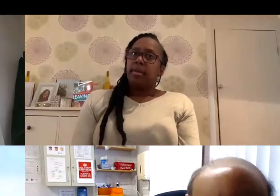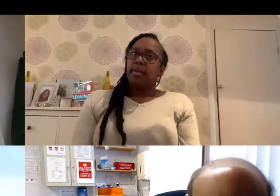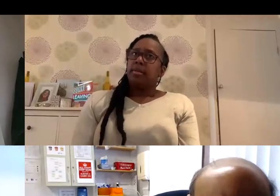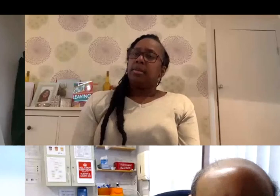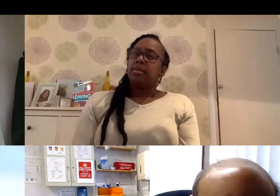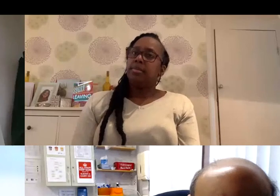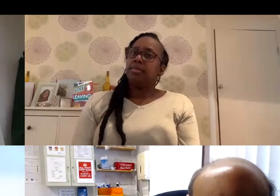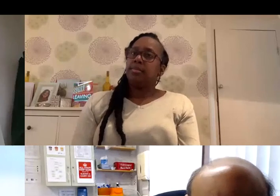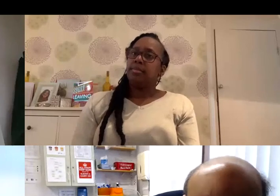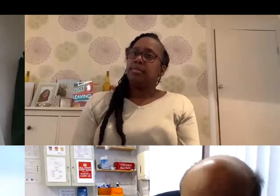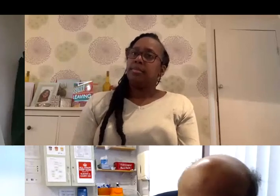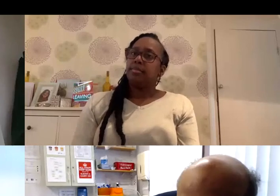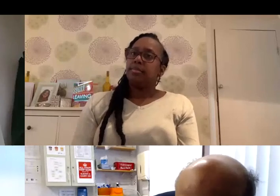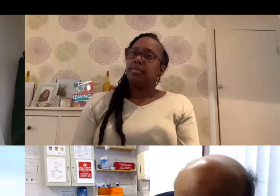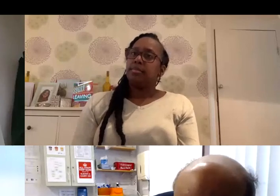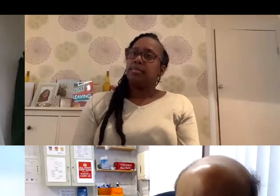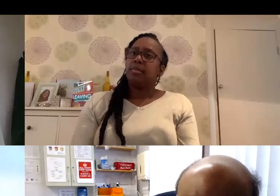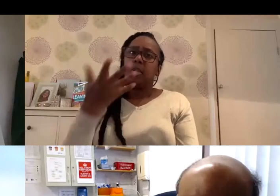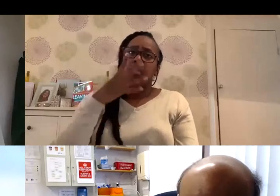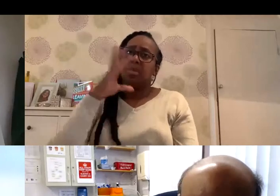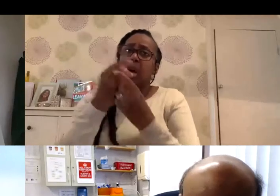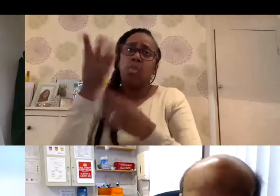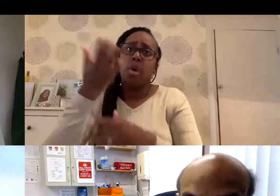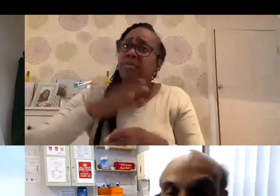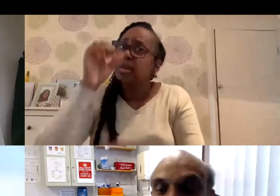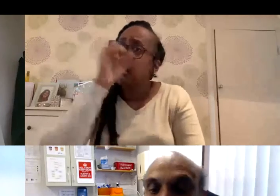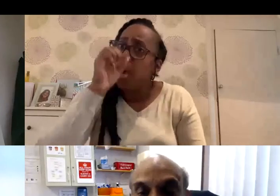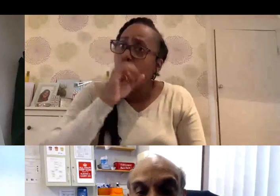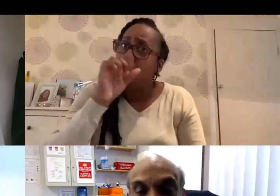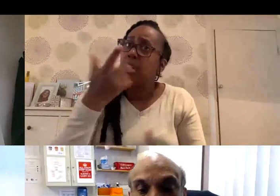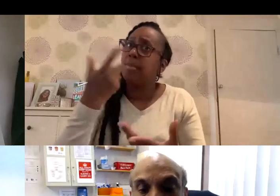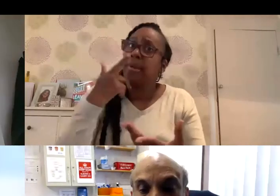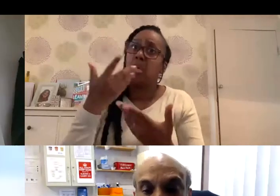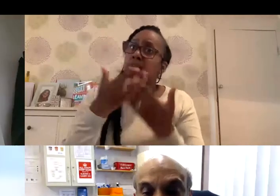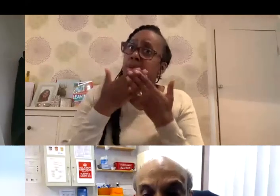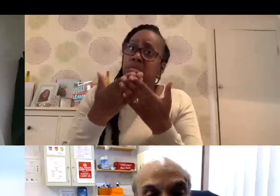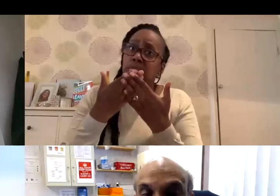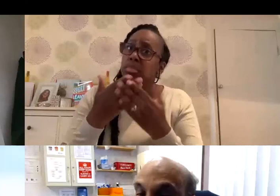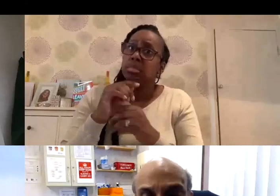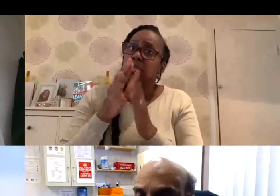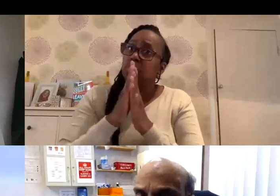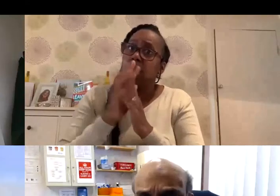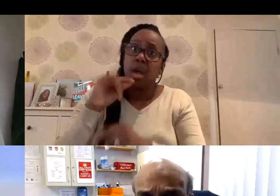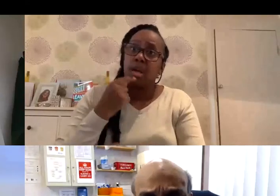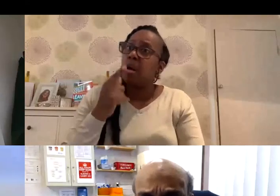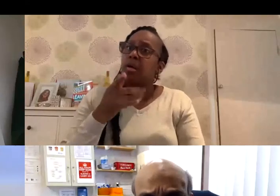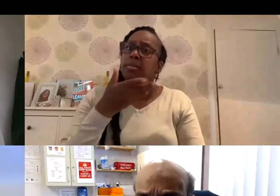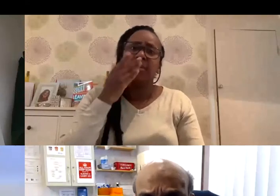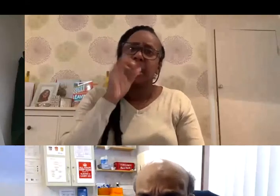have, uh, sort of pork products in them because of, um, religious reasons. Is there, is there any pork products at all?